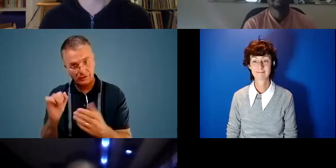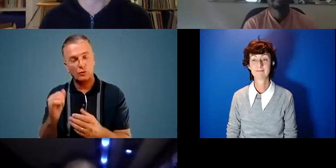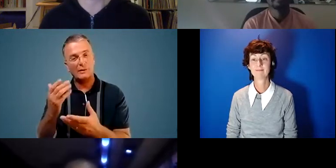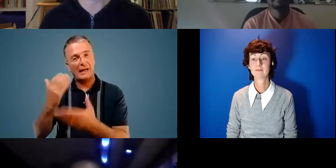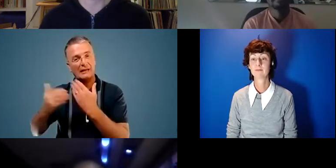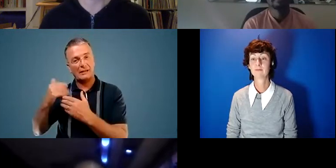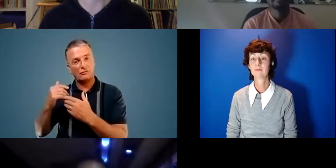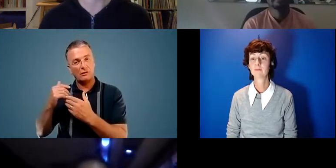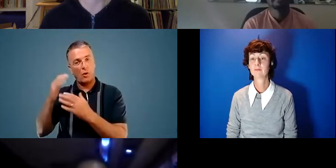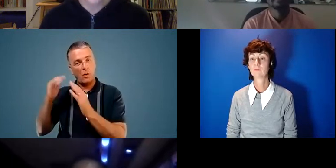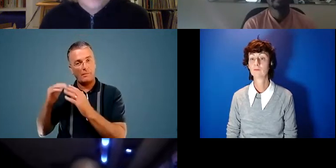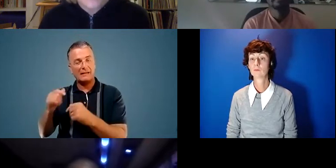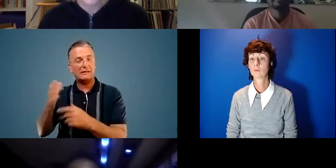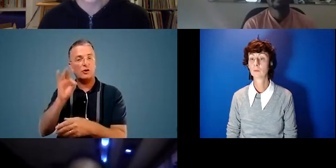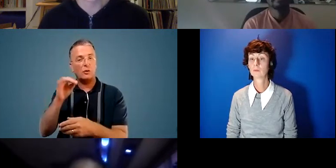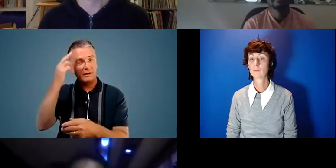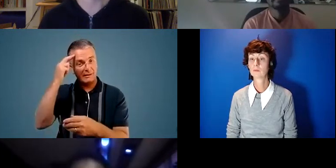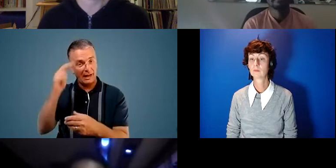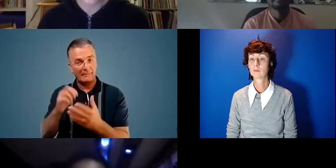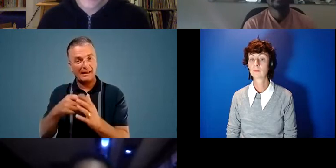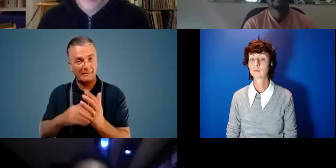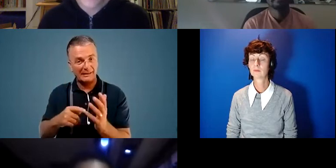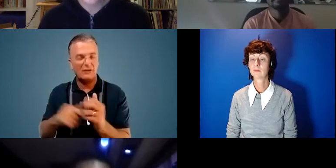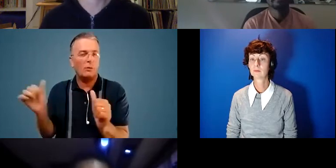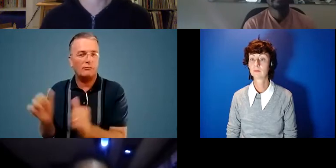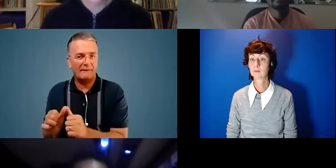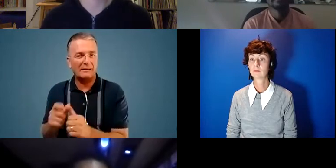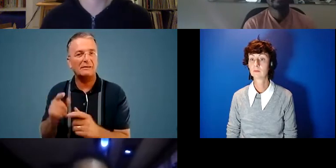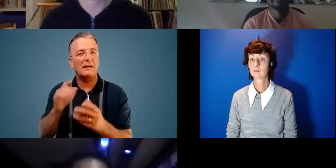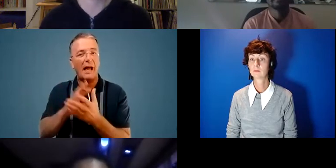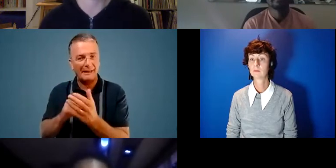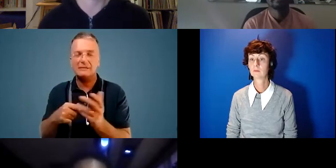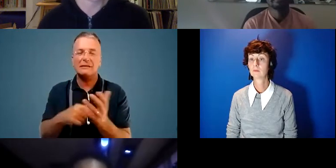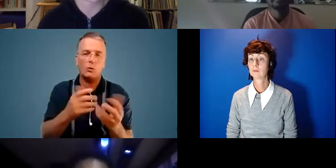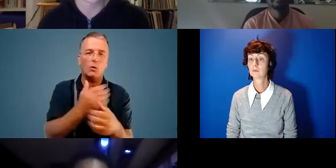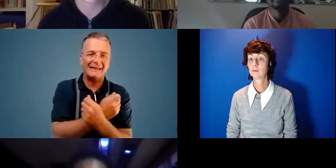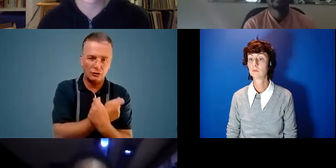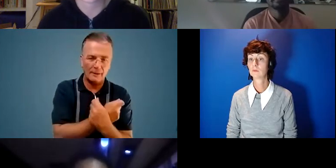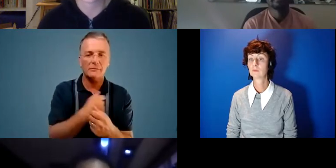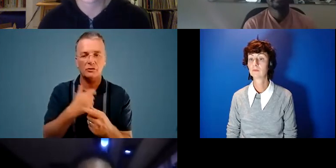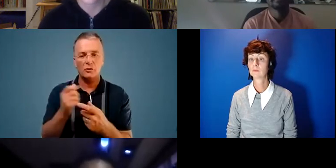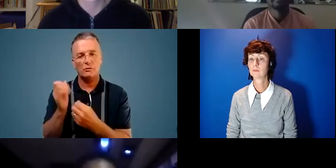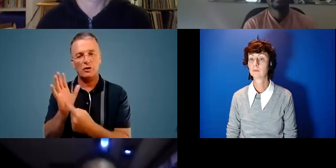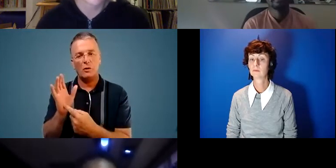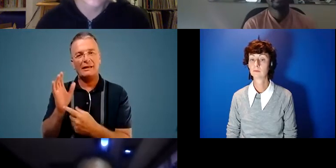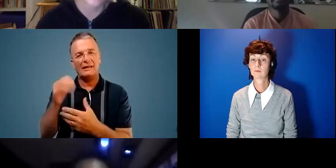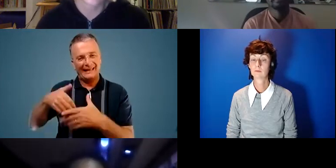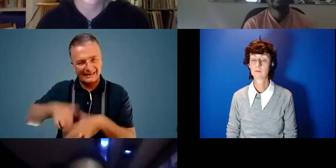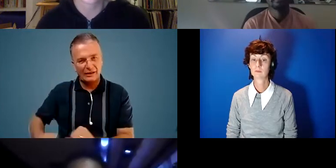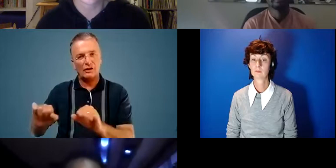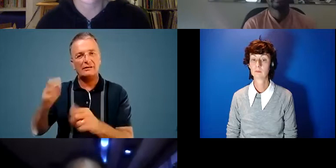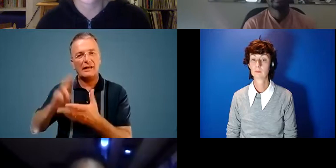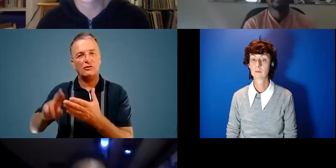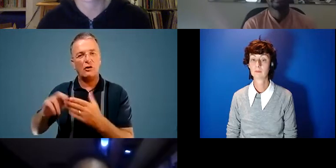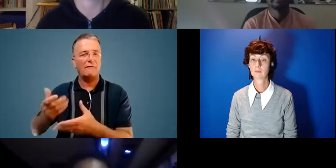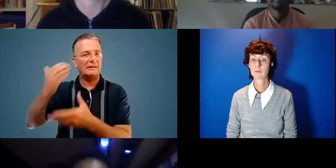he chose the name KMT, an abbreviation for Kemet, now known as Egypt, to indicate the progressive nature of his indigenous ancestors. His birthplace in